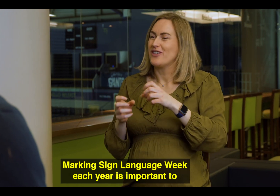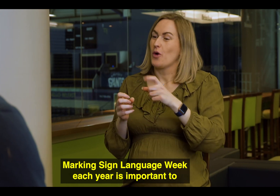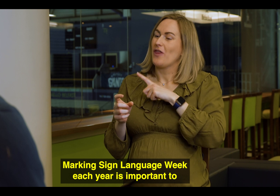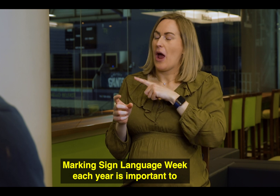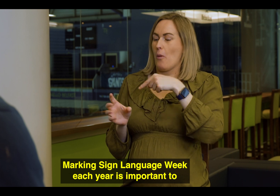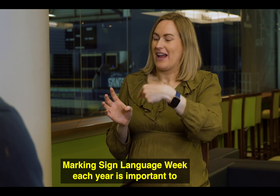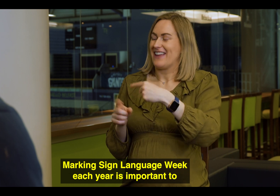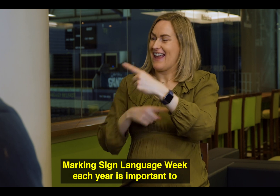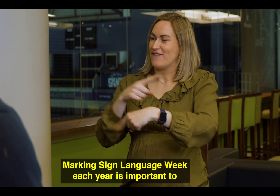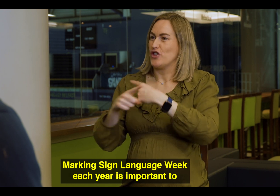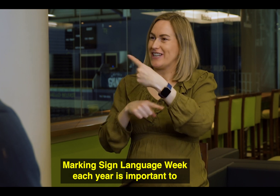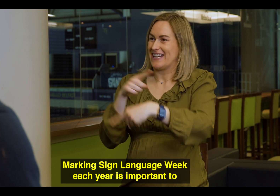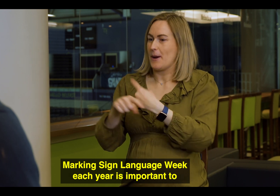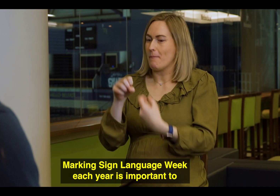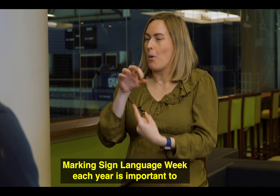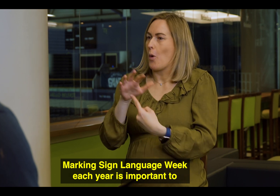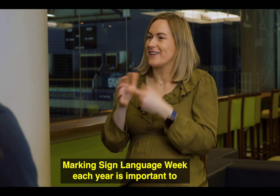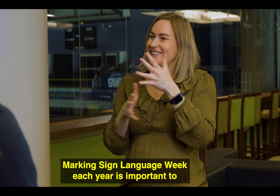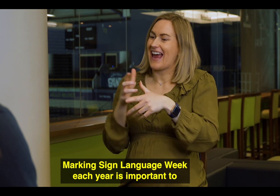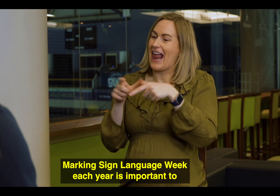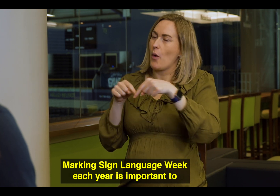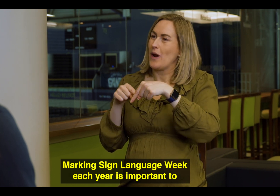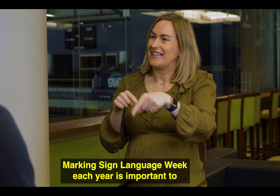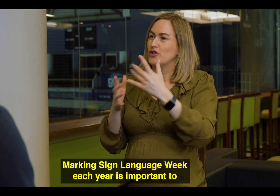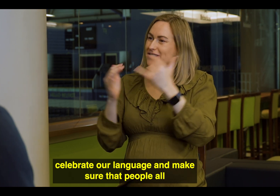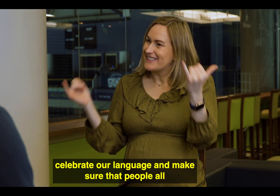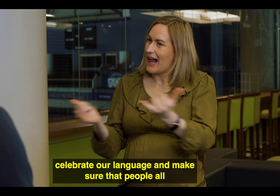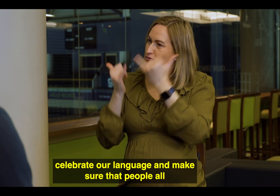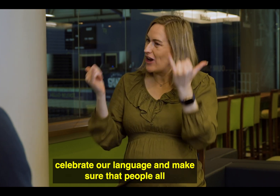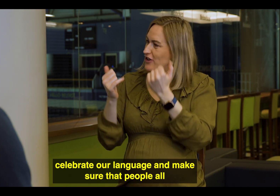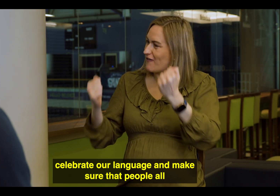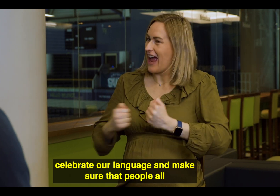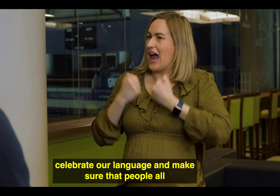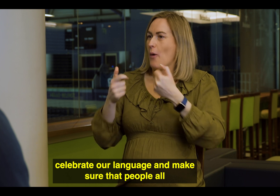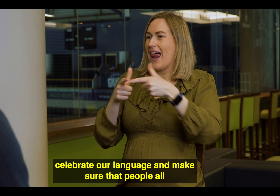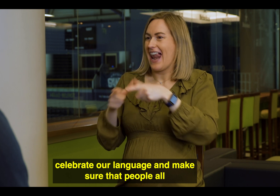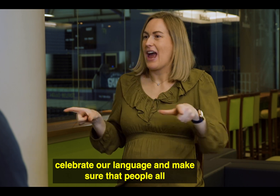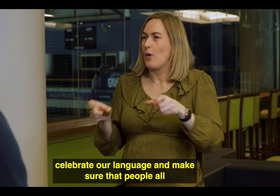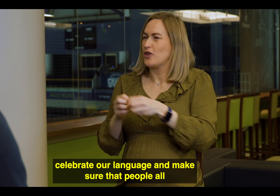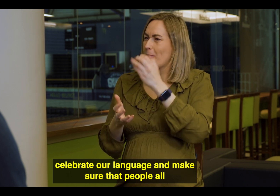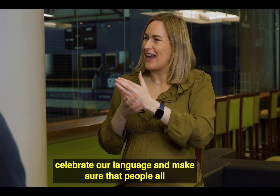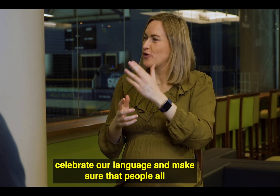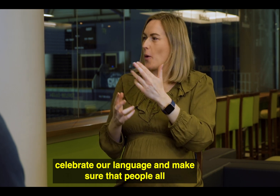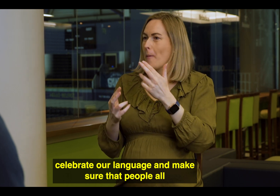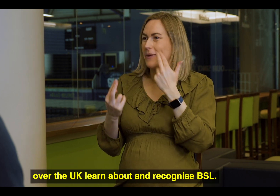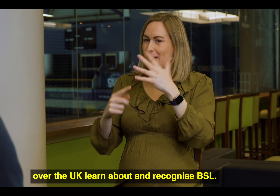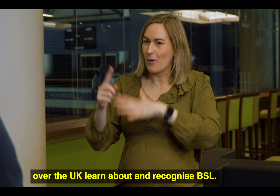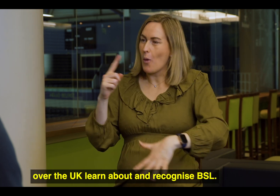Marking Sign Language Week each year is important to celebrate our language and to make sure that people all over the UK